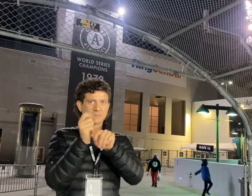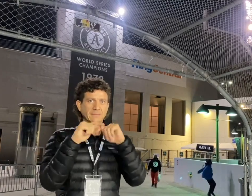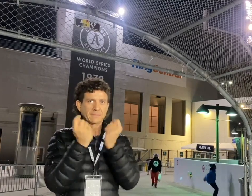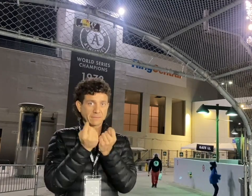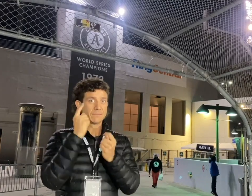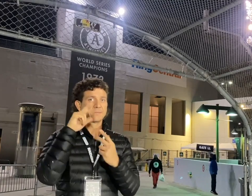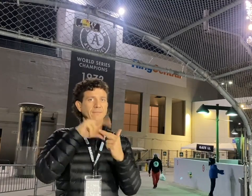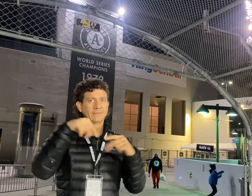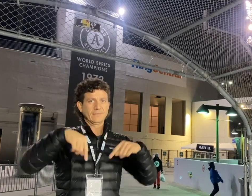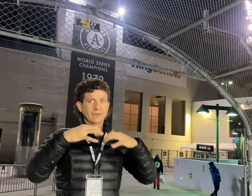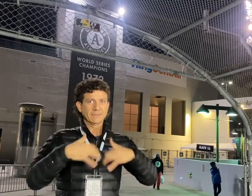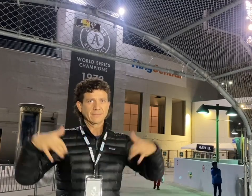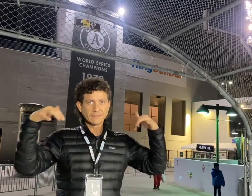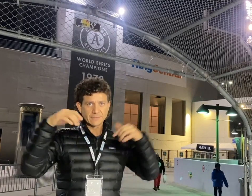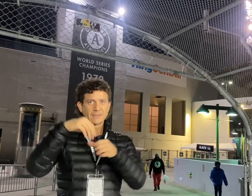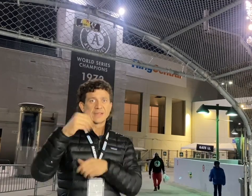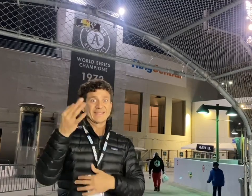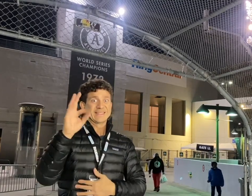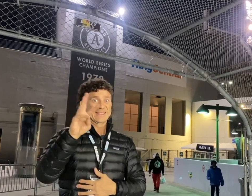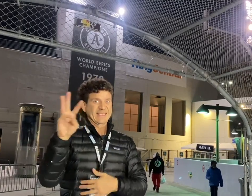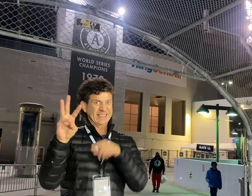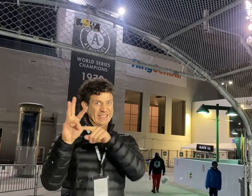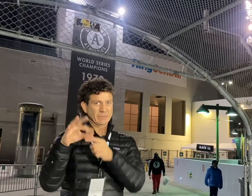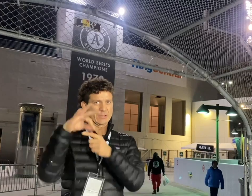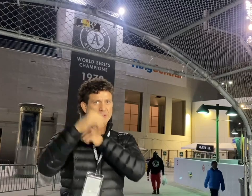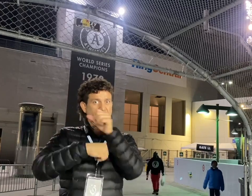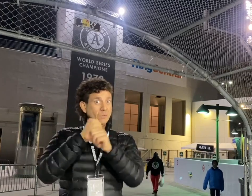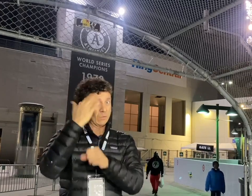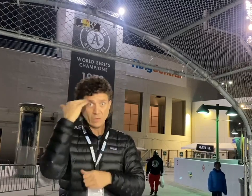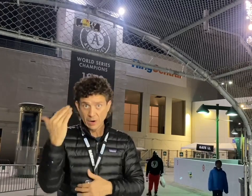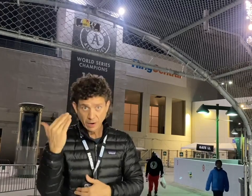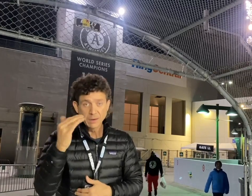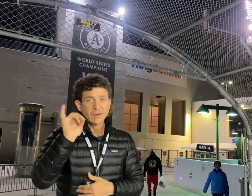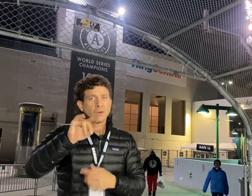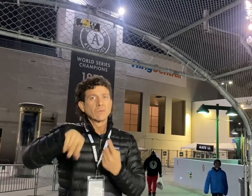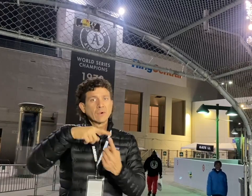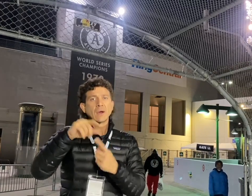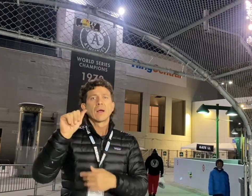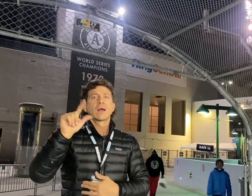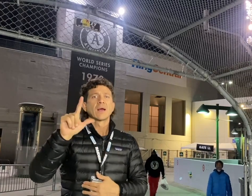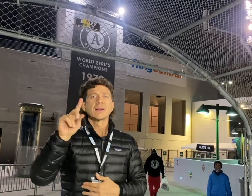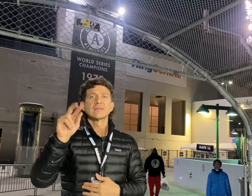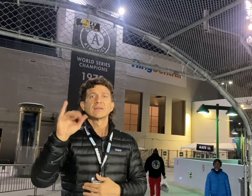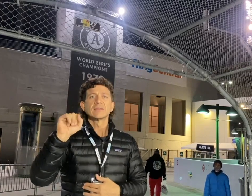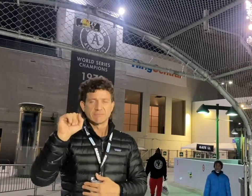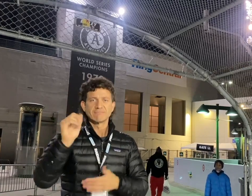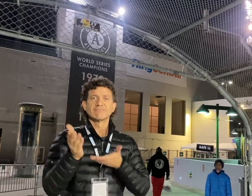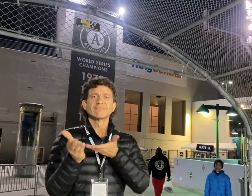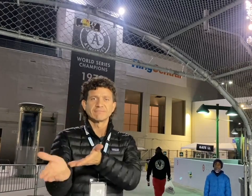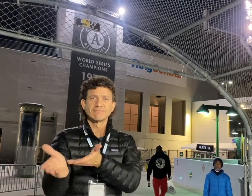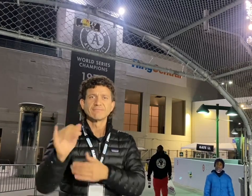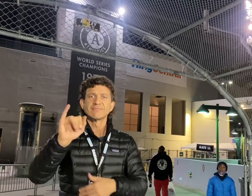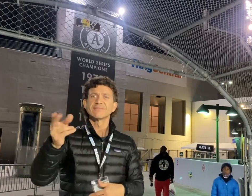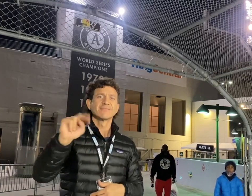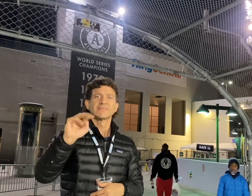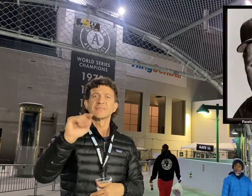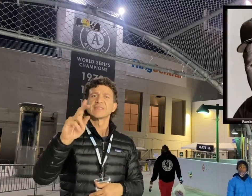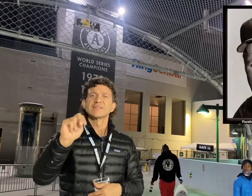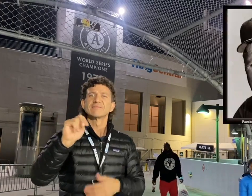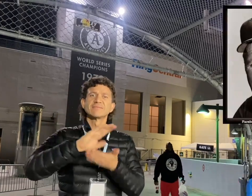the Coliseum their home in 1966. That was the same year Al Davis offered the linebacker's position job coach to John